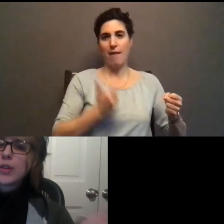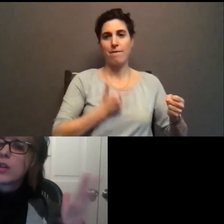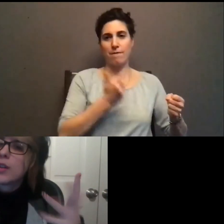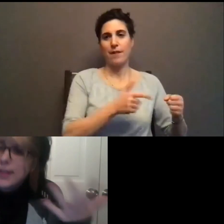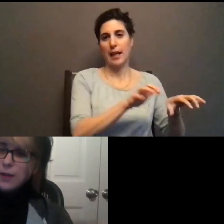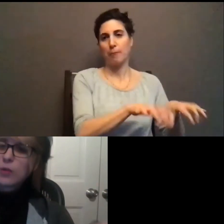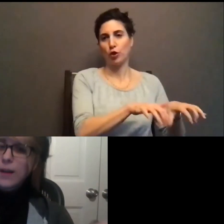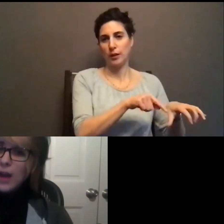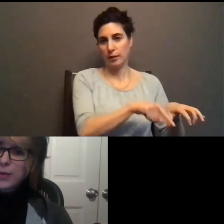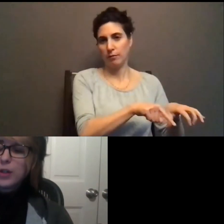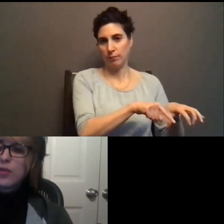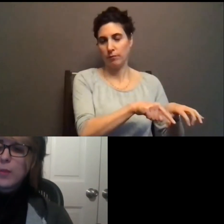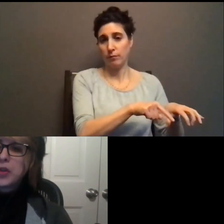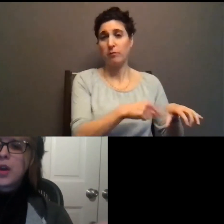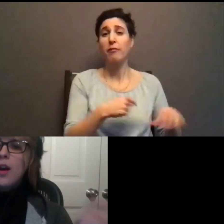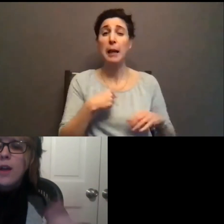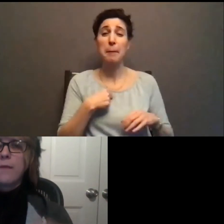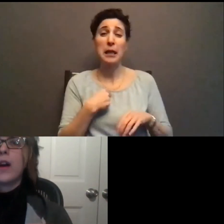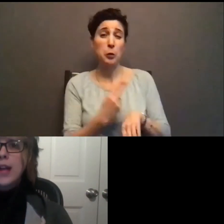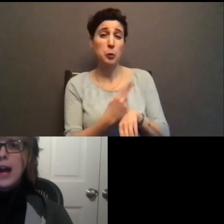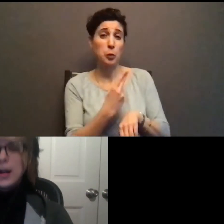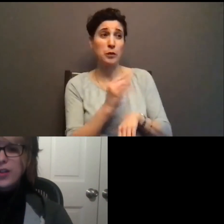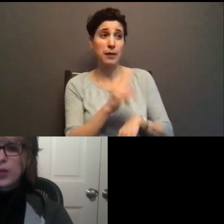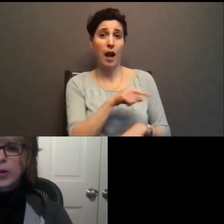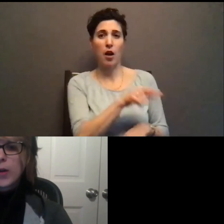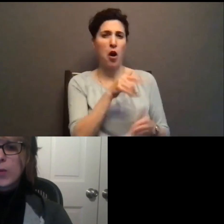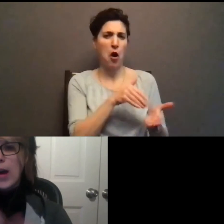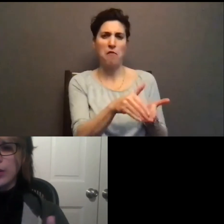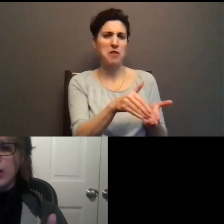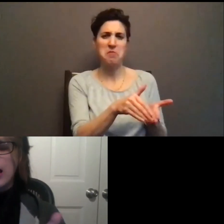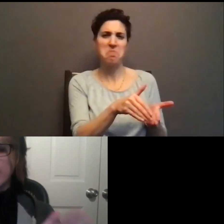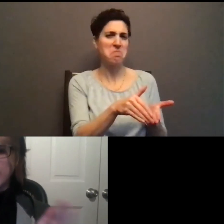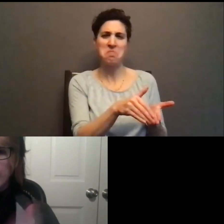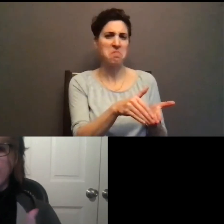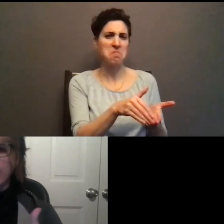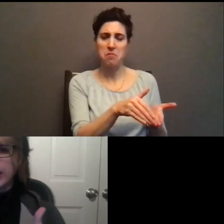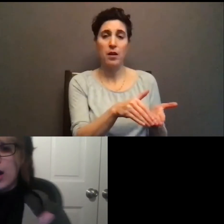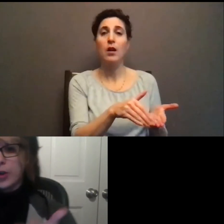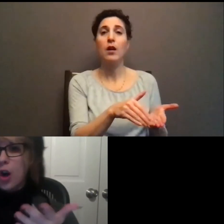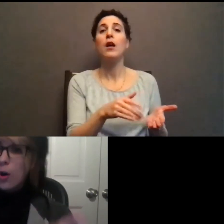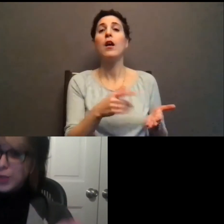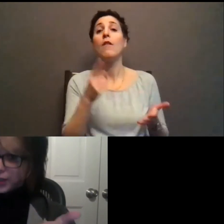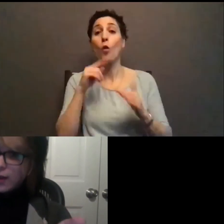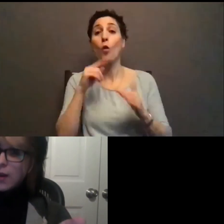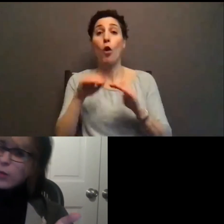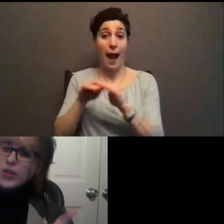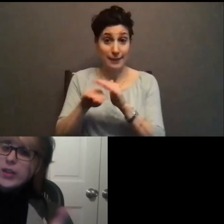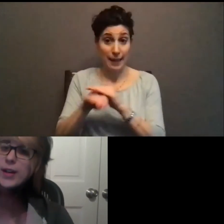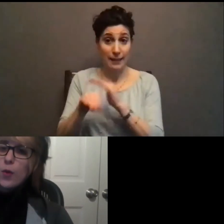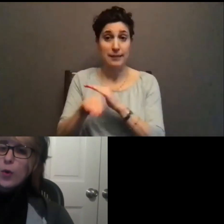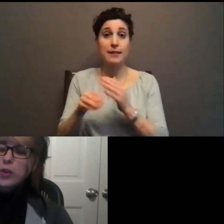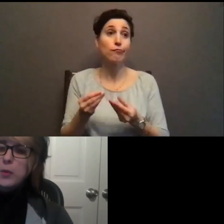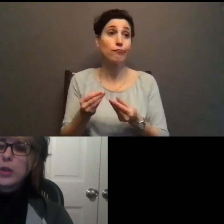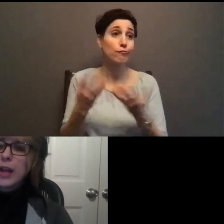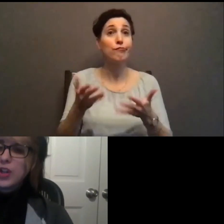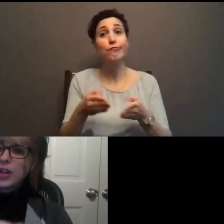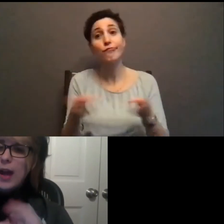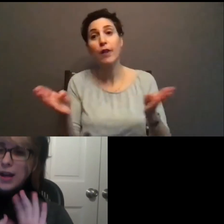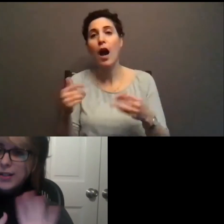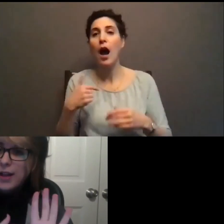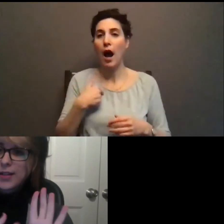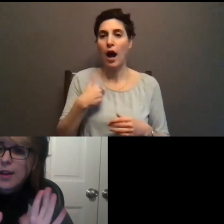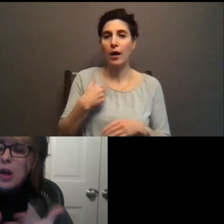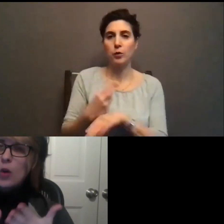use standard live captioning too much. I find in access work, I rely much more heavily on CART, which stands for Communication